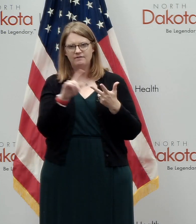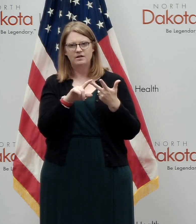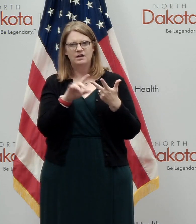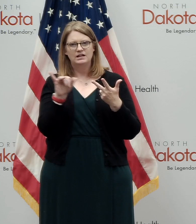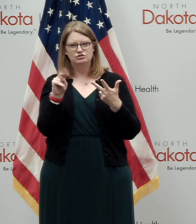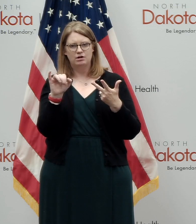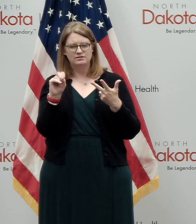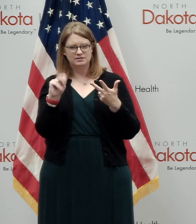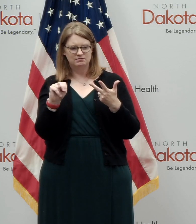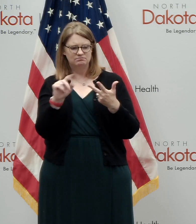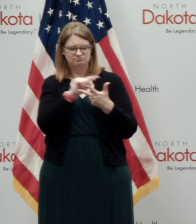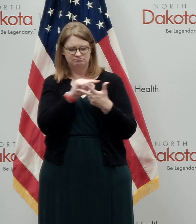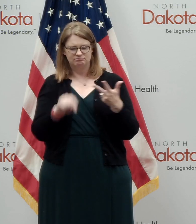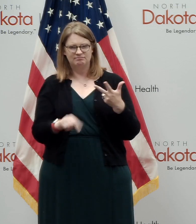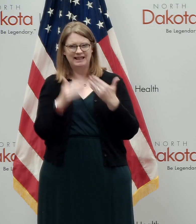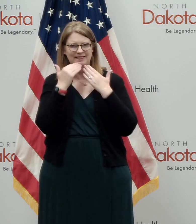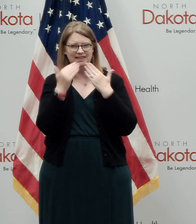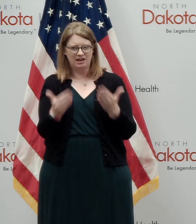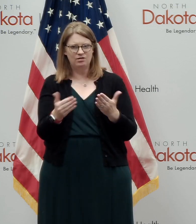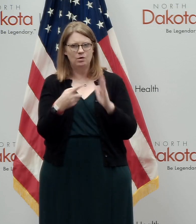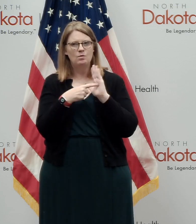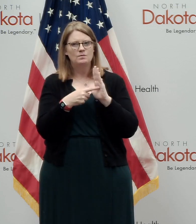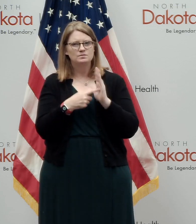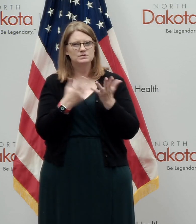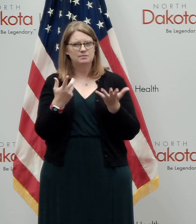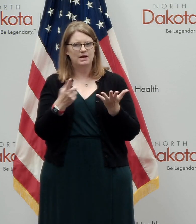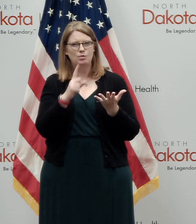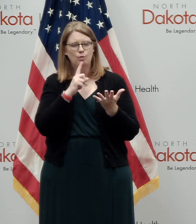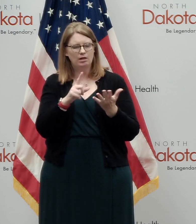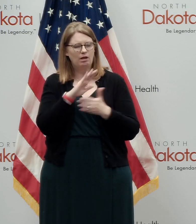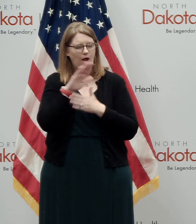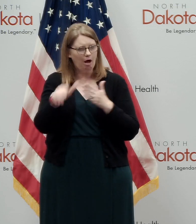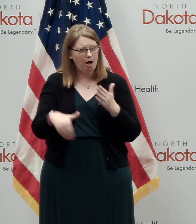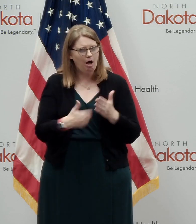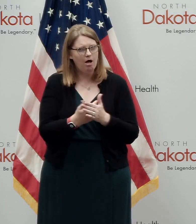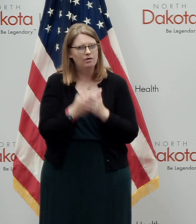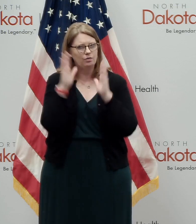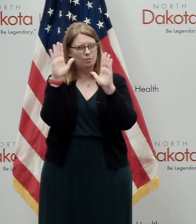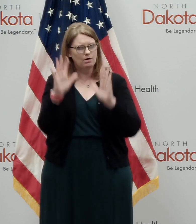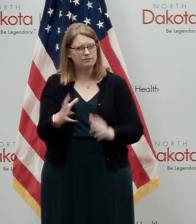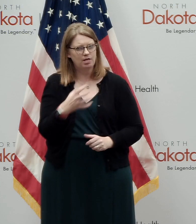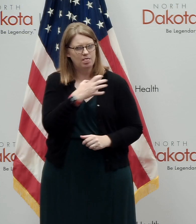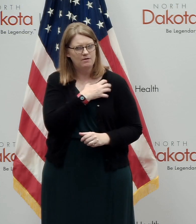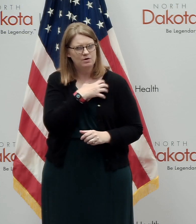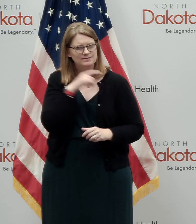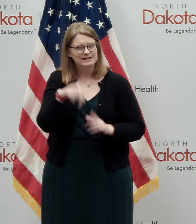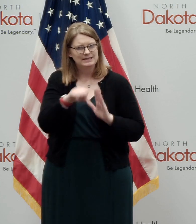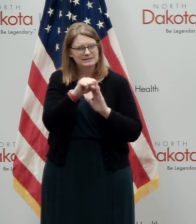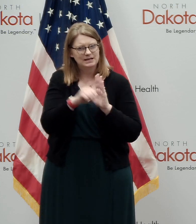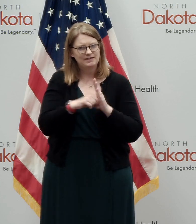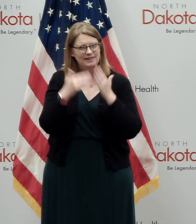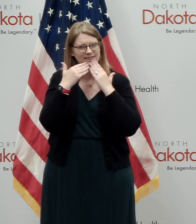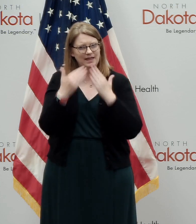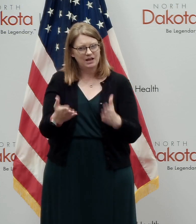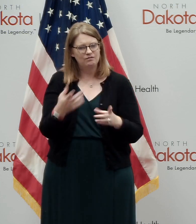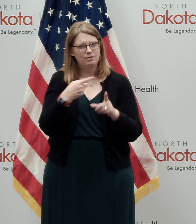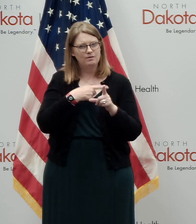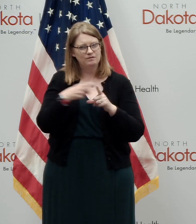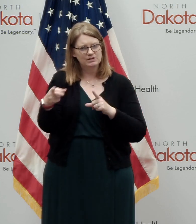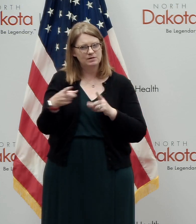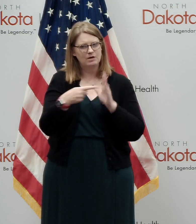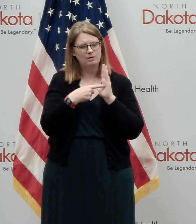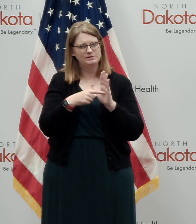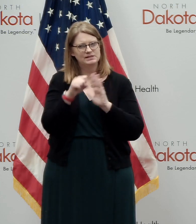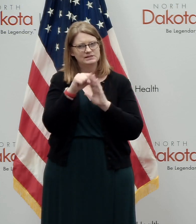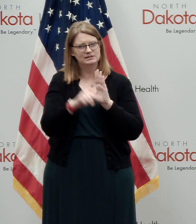that you represent, uh, the spirit of all the law enforcement in our state, and we're grateful for your service, your professionalism, and your representation of the